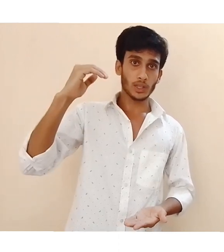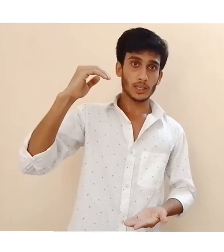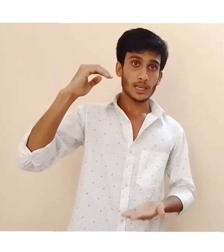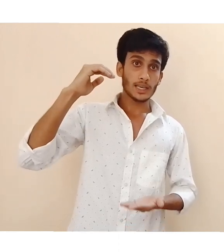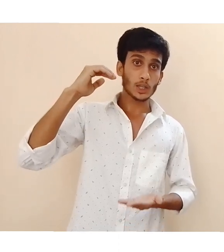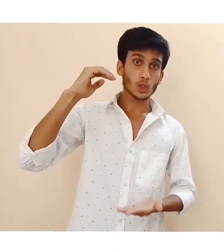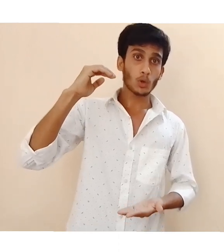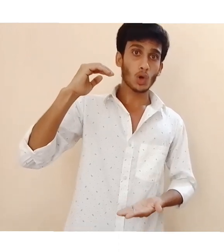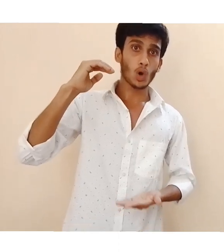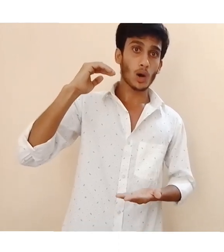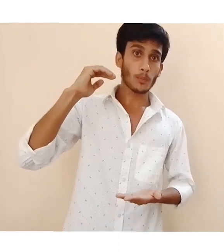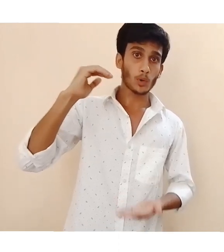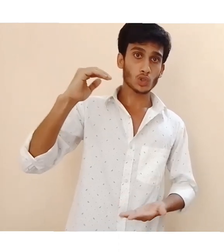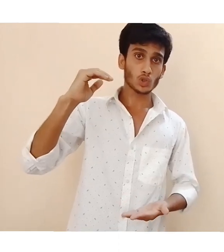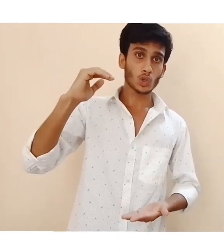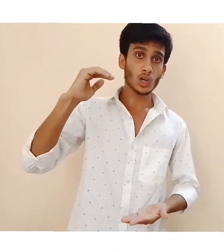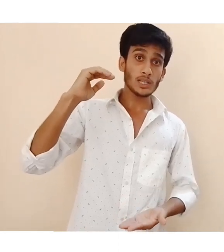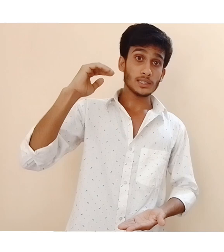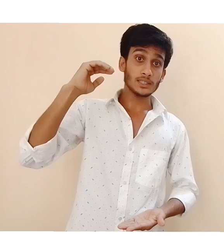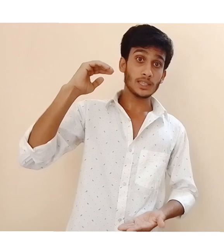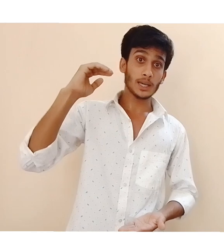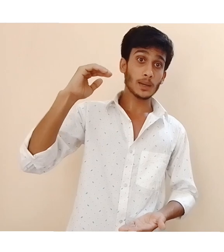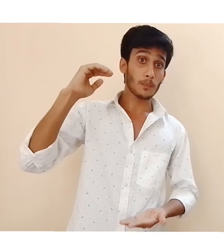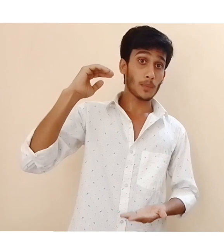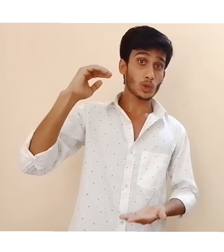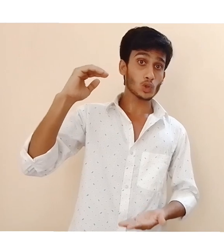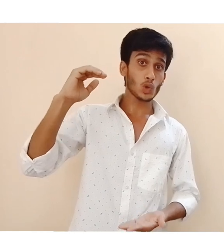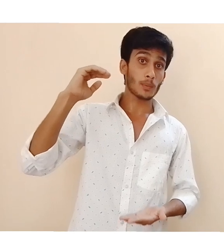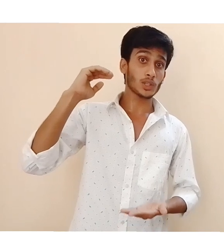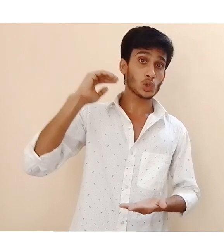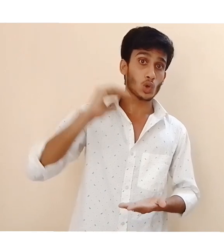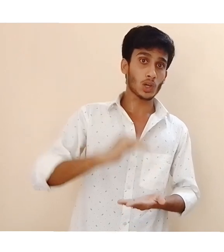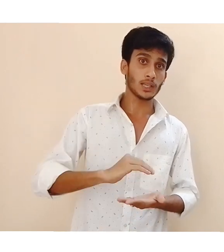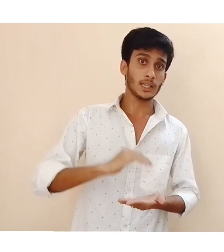we learn from humans to dangerous humans,